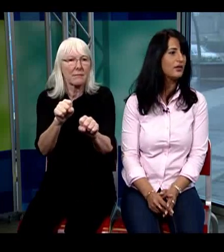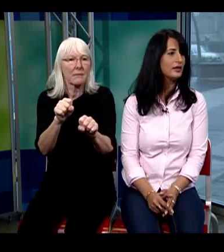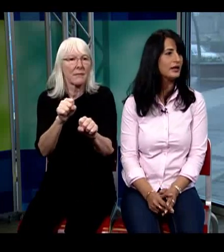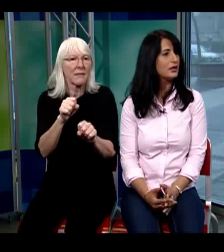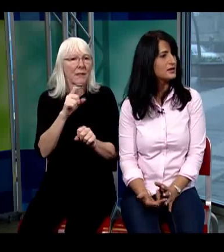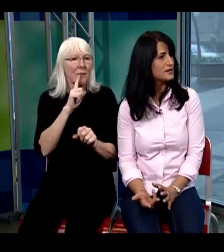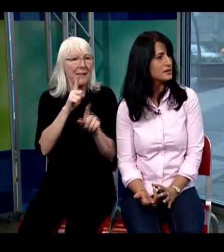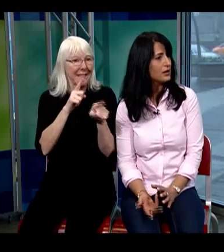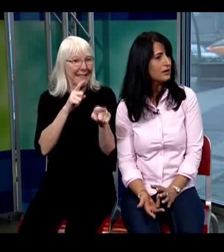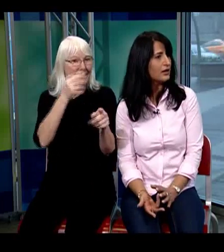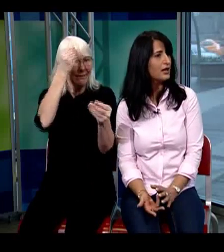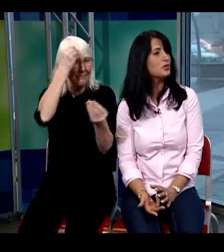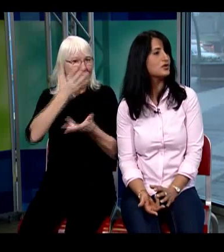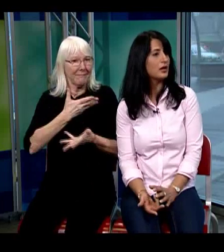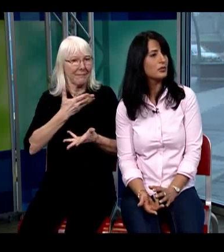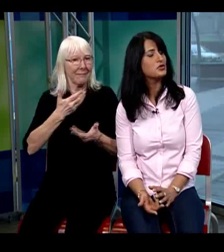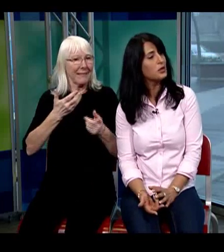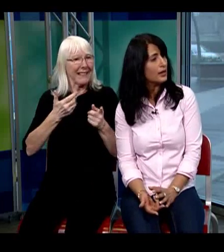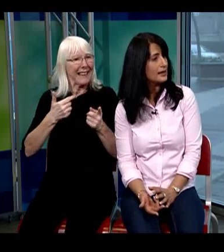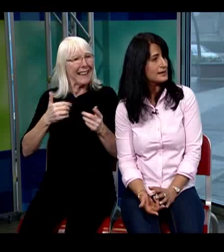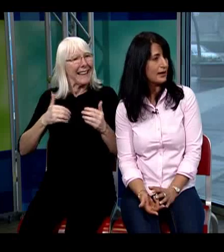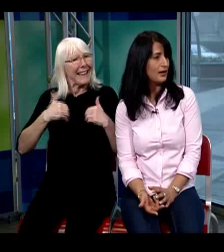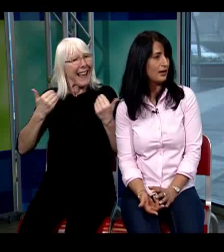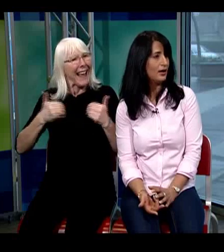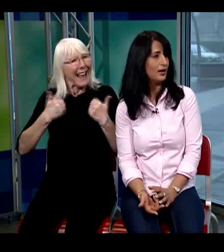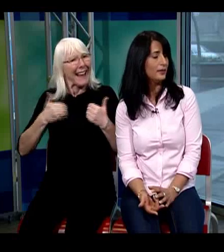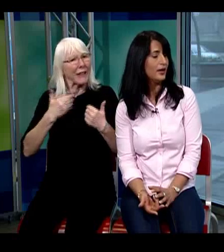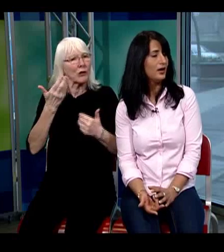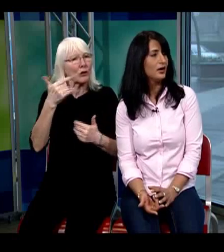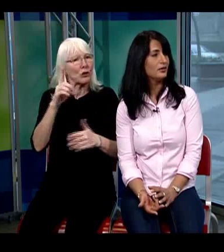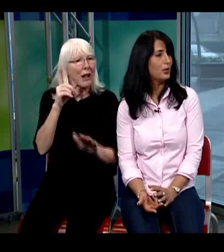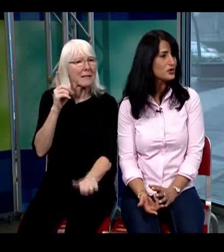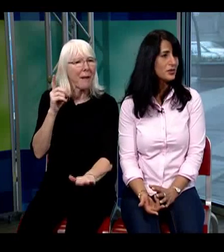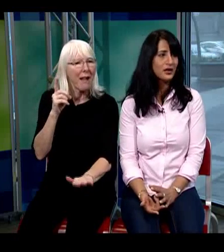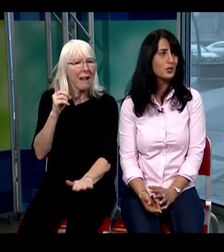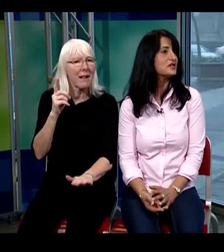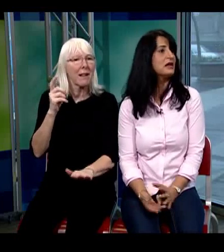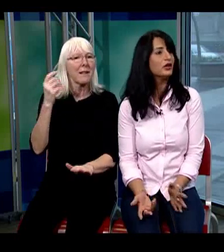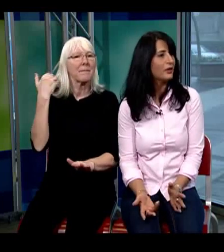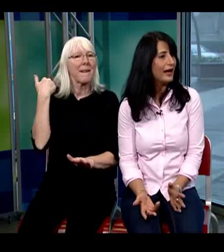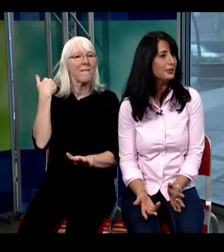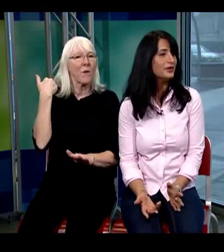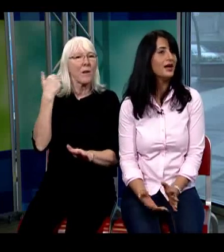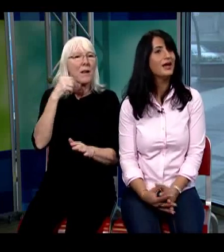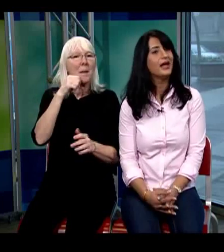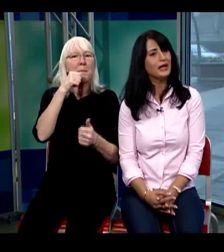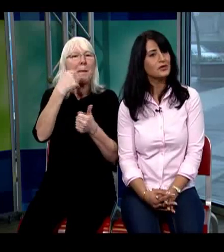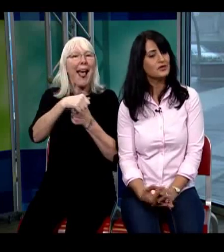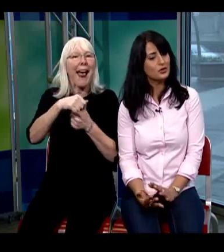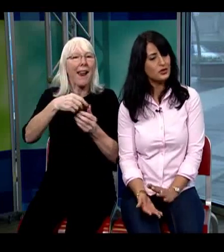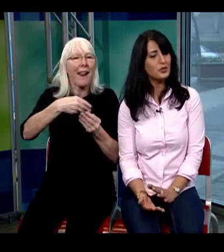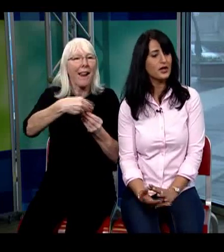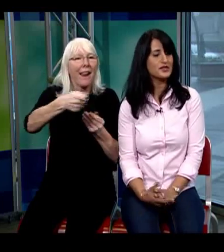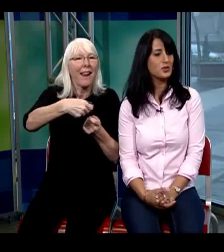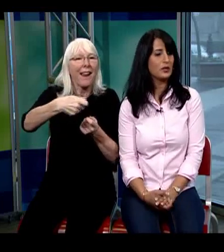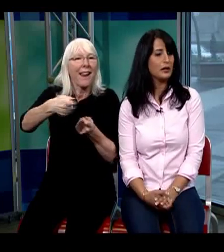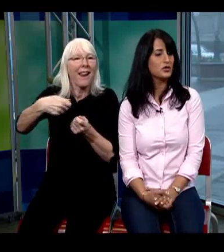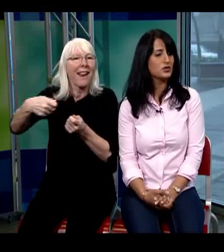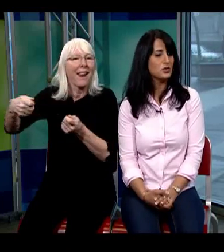felt that his disability he was not able to work as a um postman it was never going to happen anyway so through the process we were able to